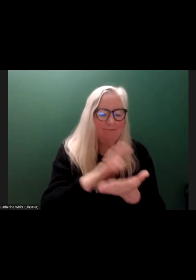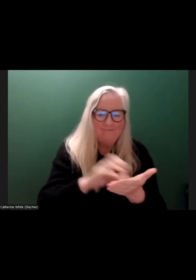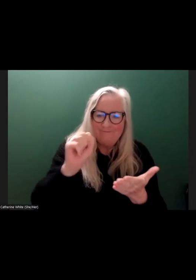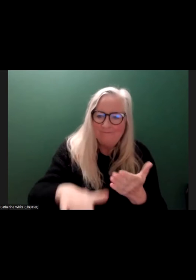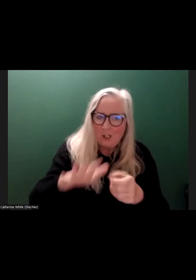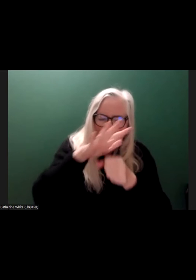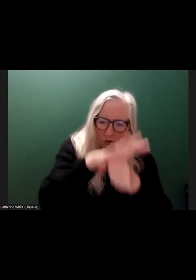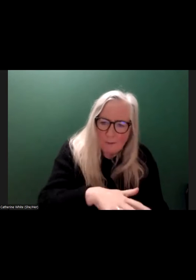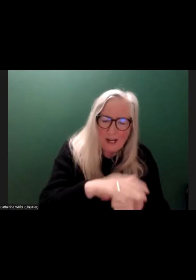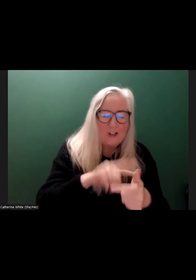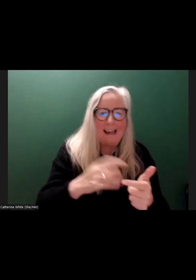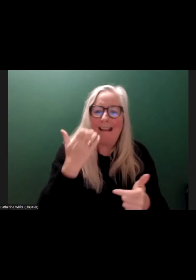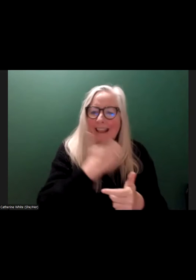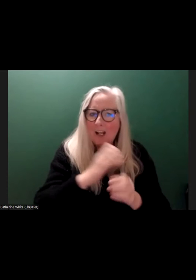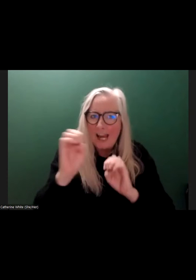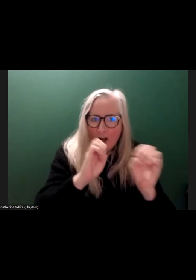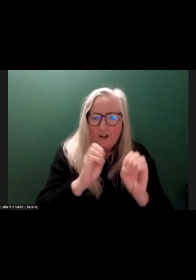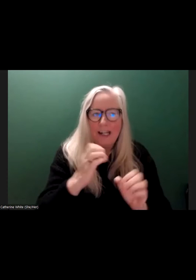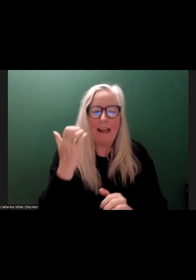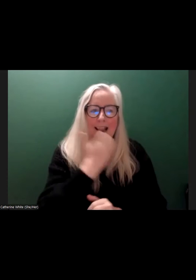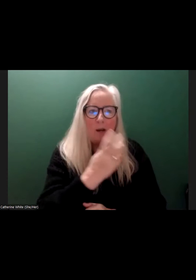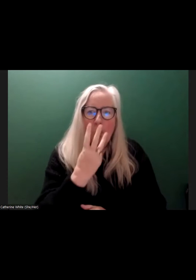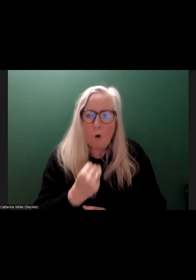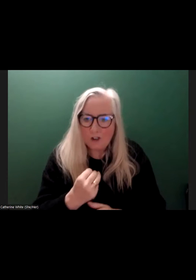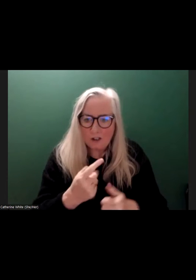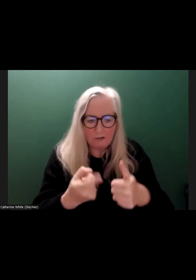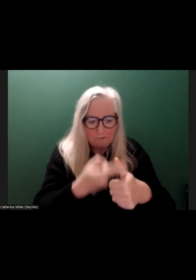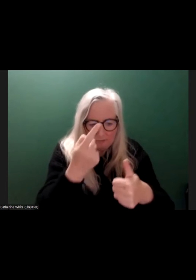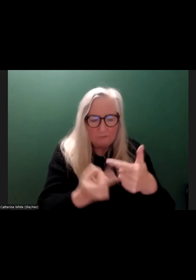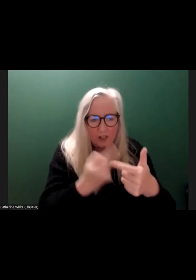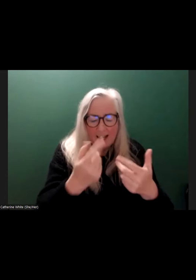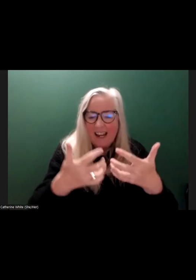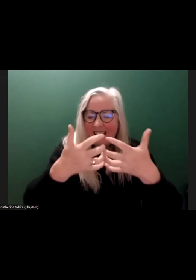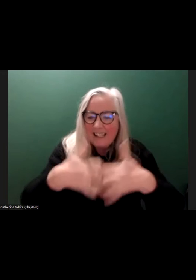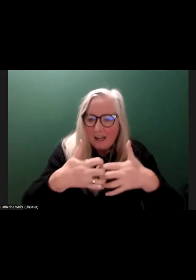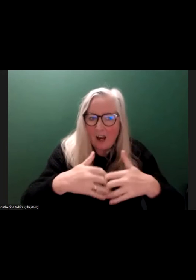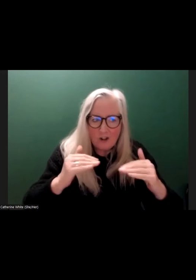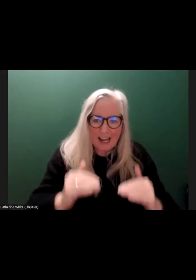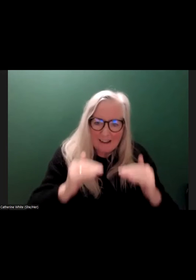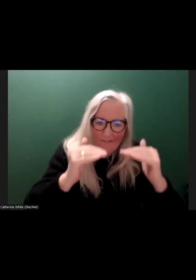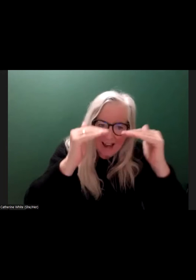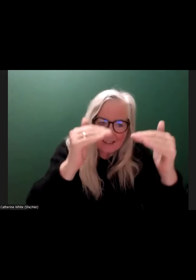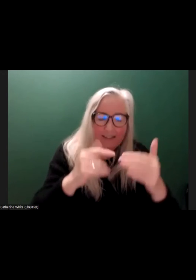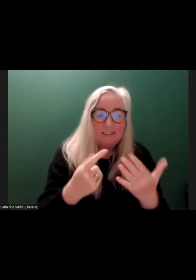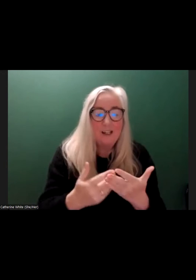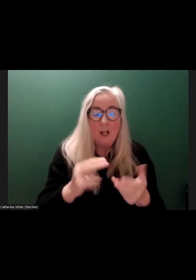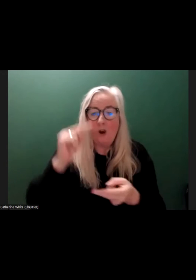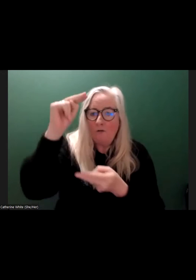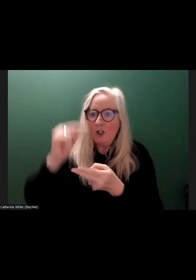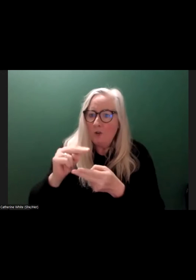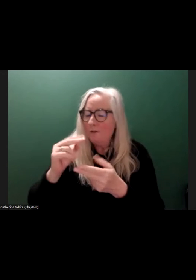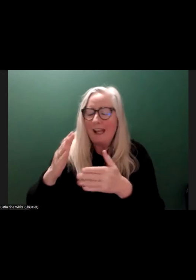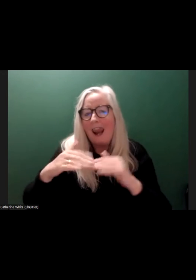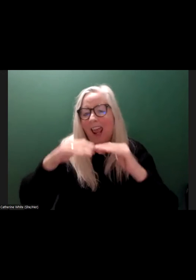clean energy, clean water, technological advances, reducing inequality,